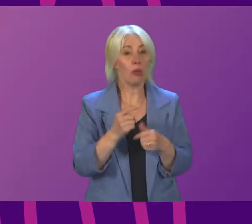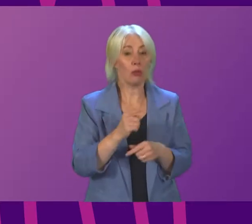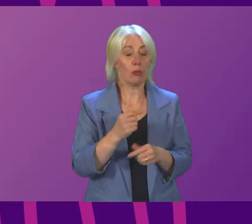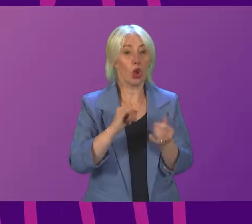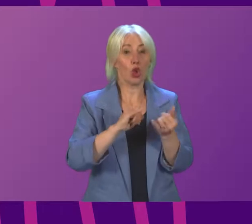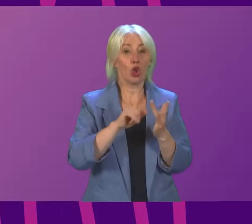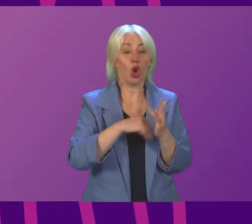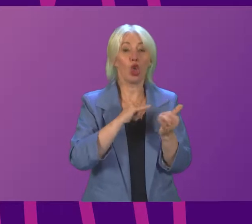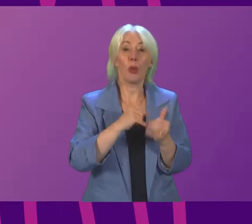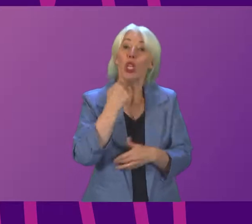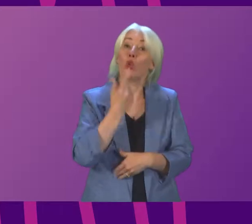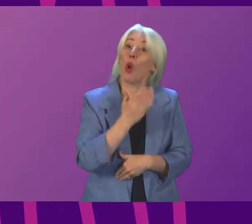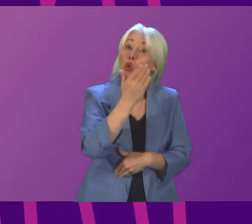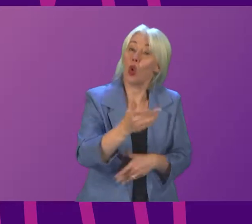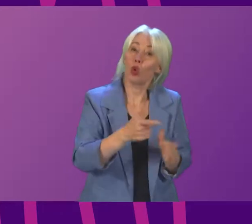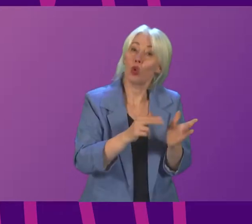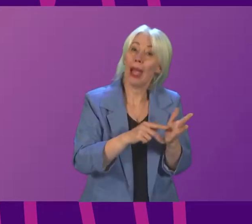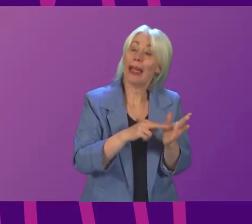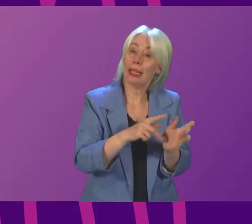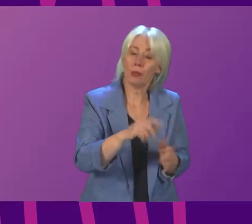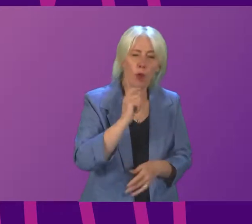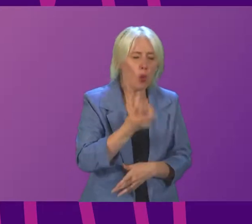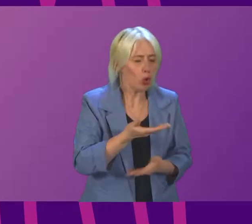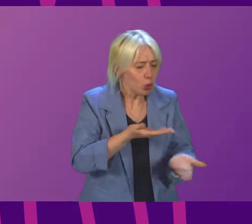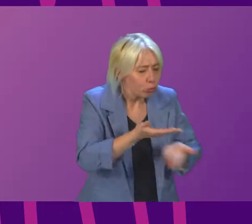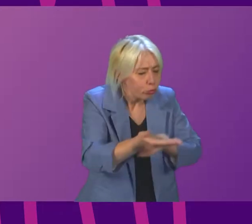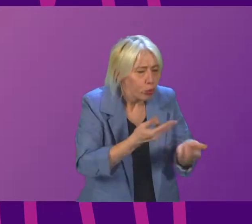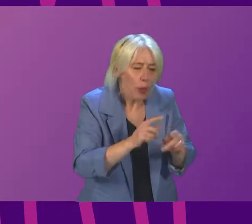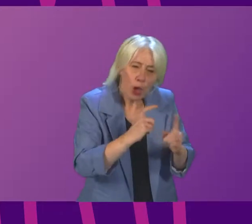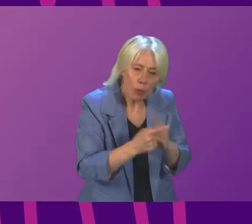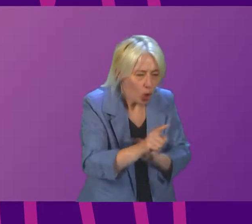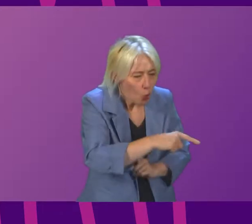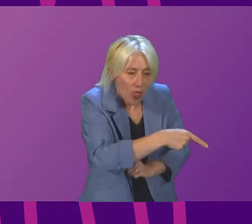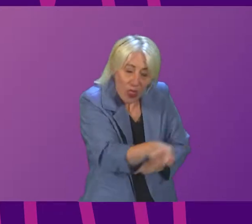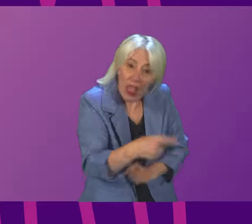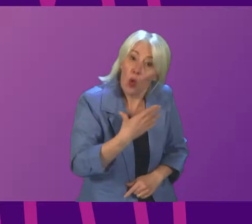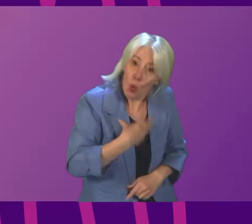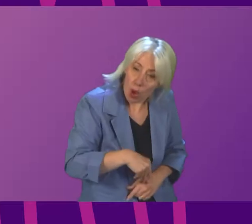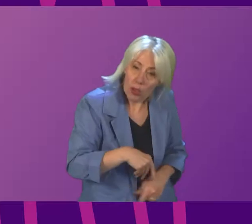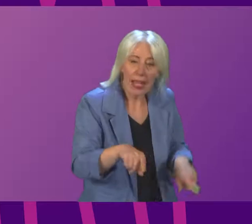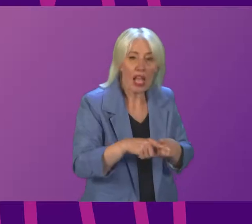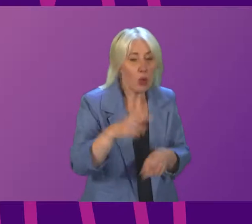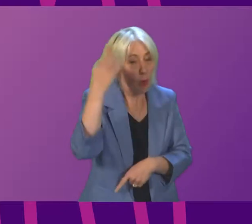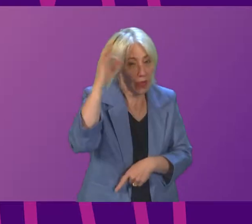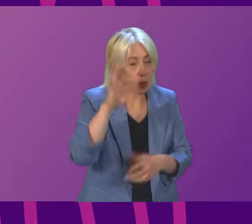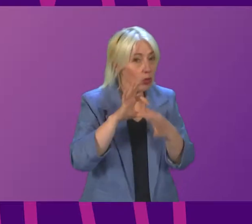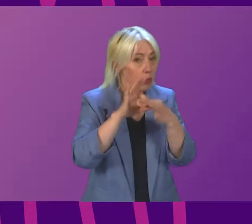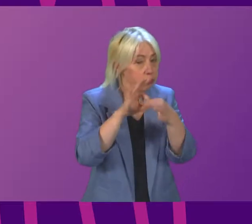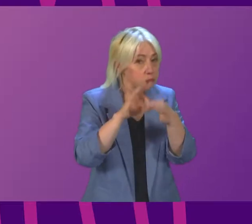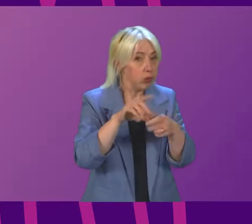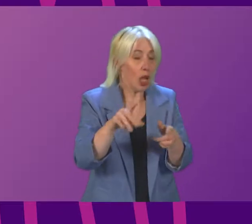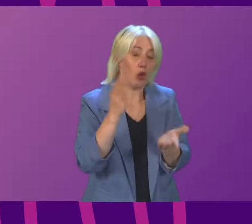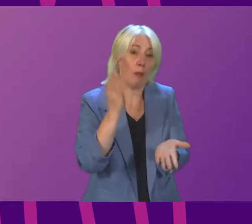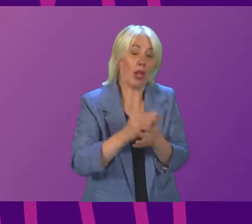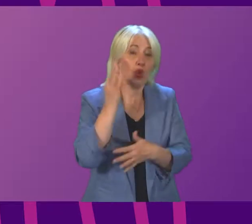so will he commit to continuing to engage with the community to hear what they want, and also working with the local authority to ensure flood defence schemes